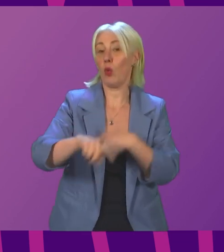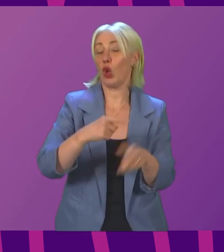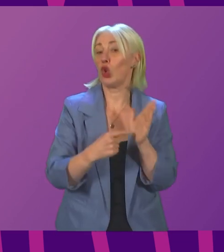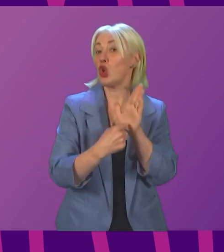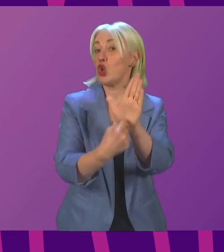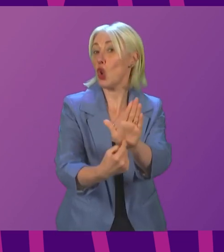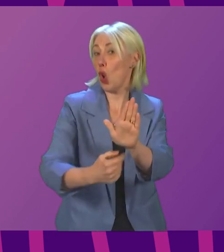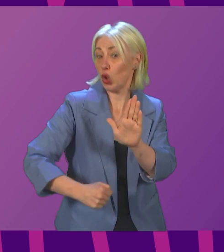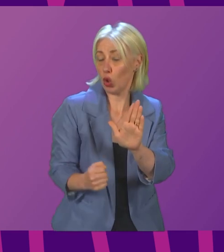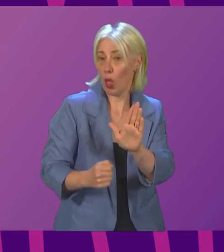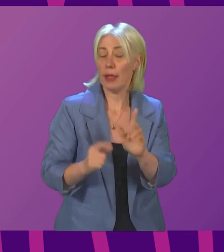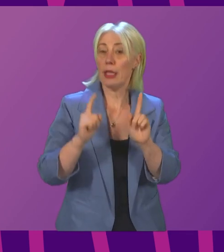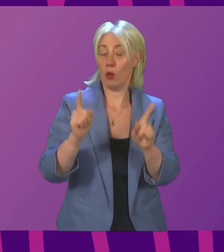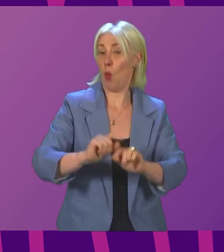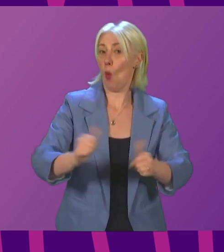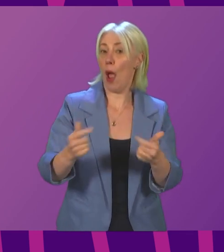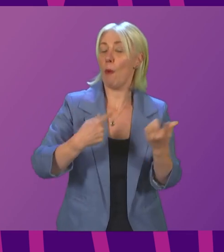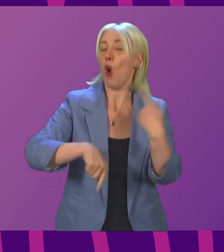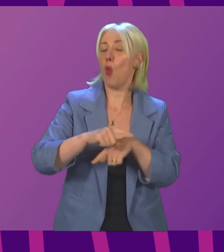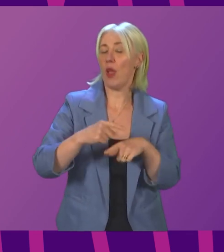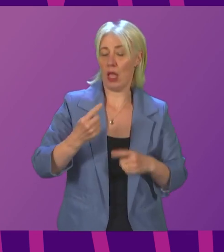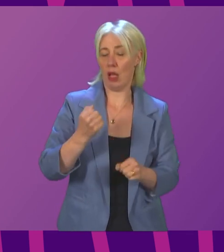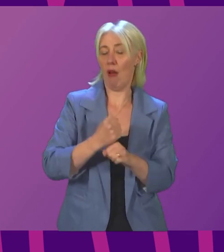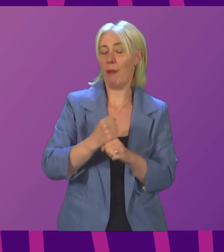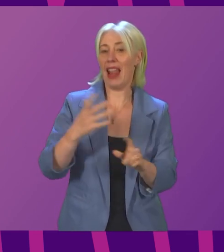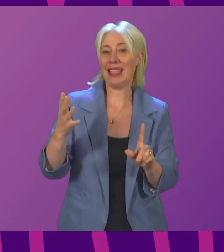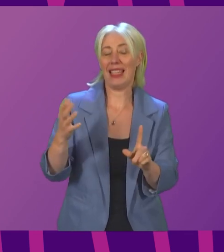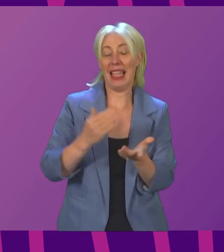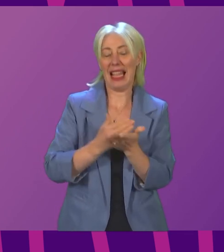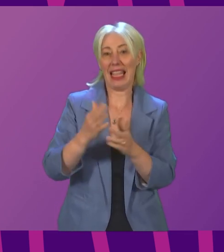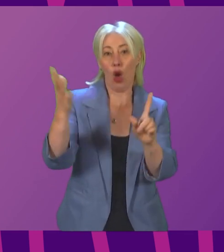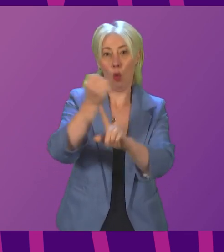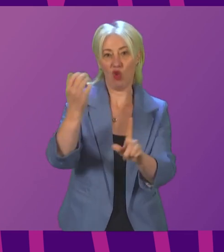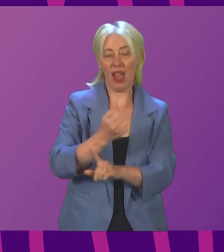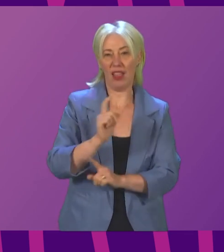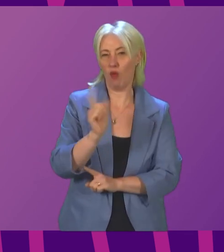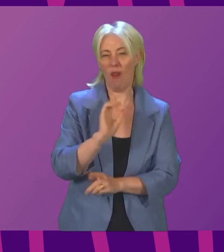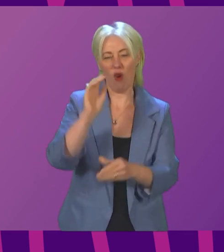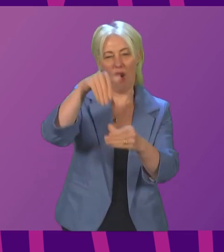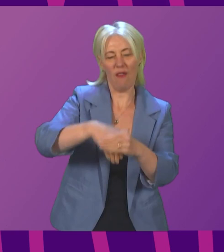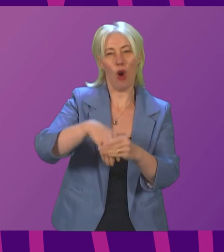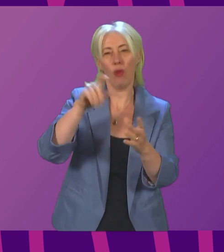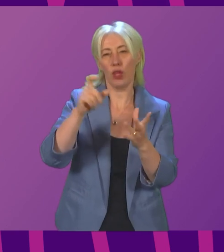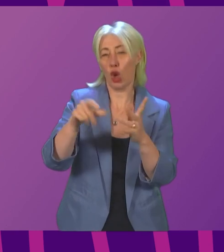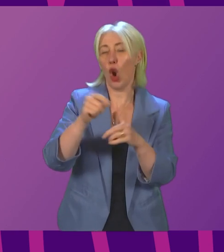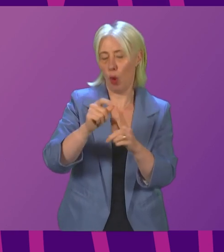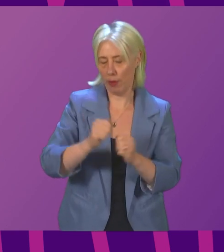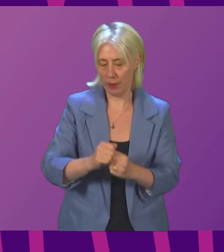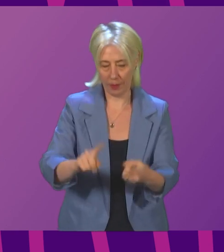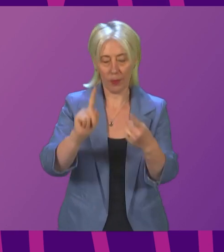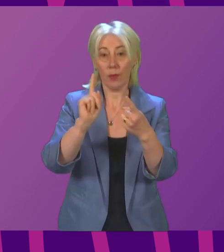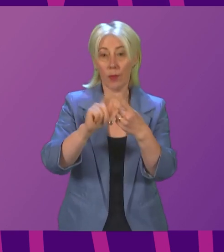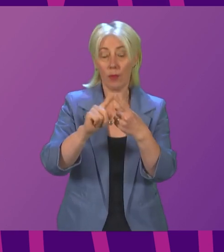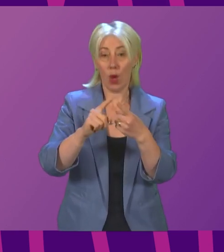course, the Scottish Government had also set clear objectives for our participation in COP itself. Firstly, we aimed to